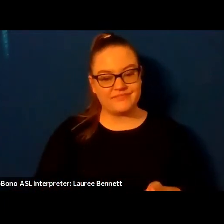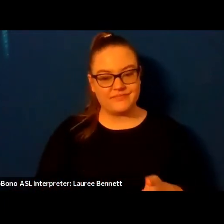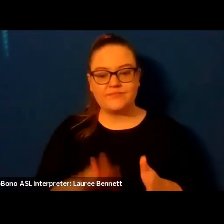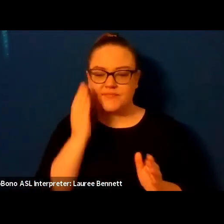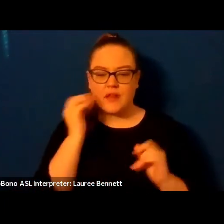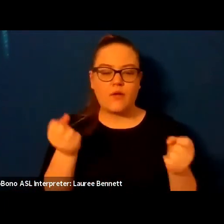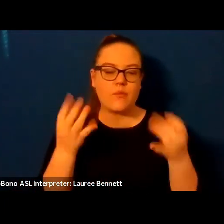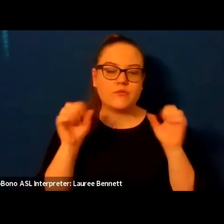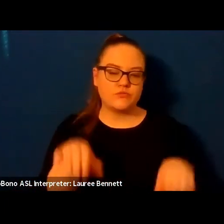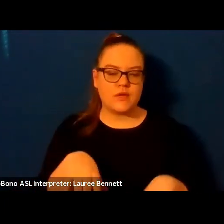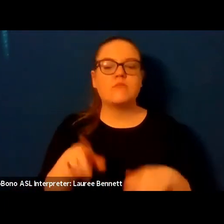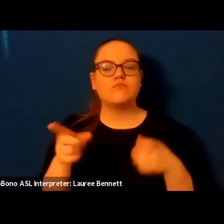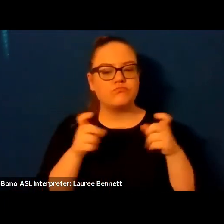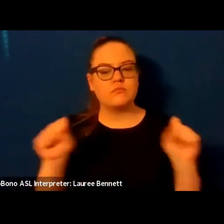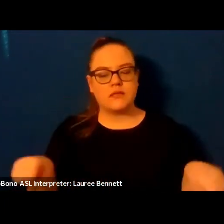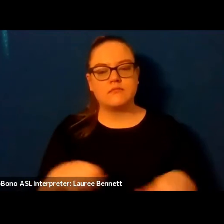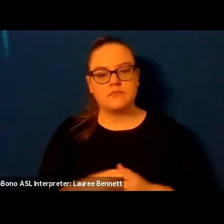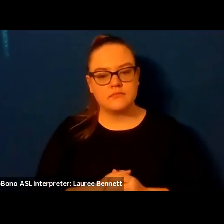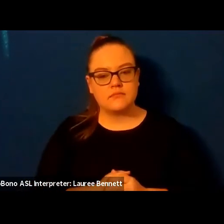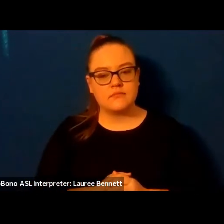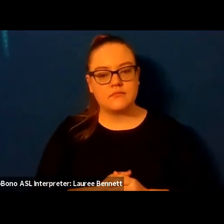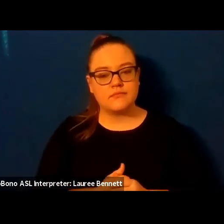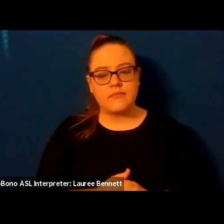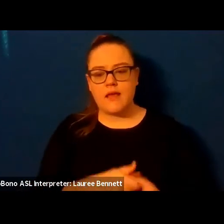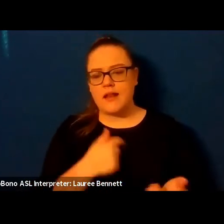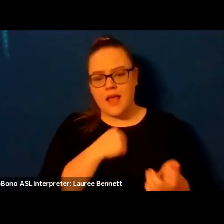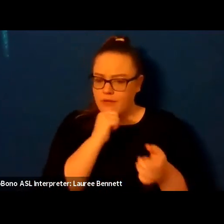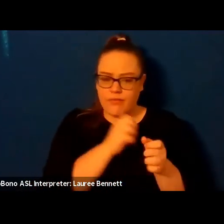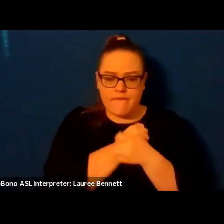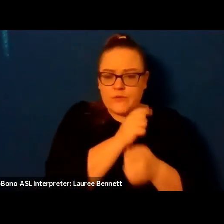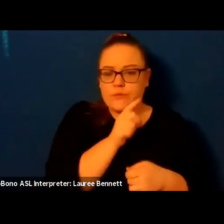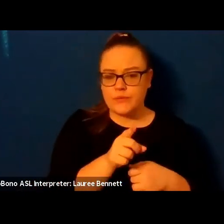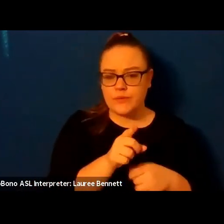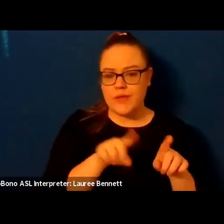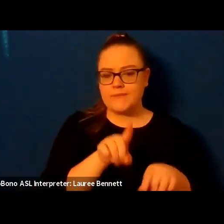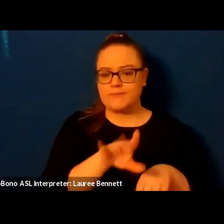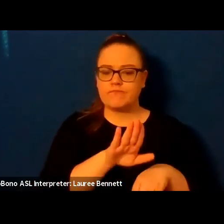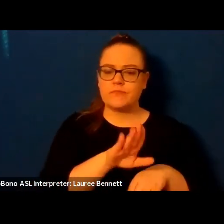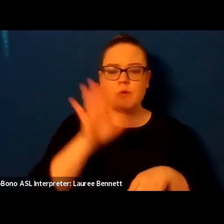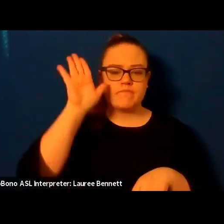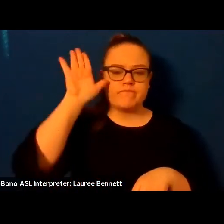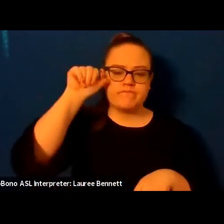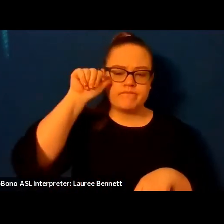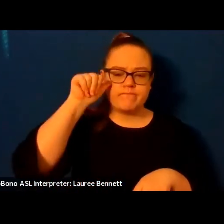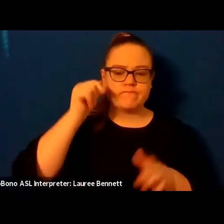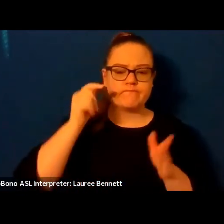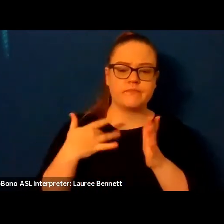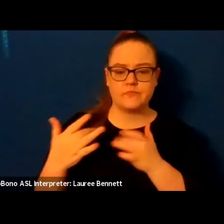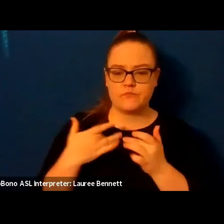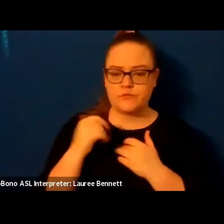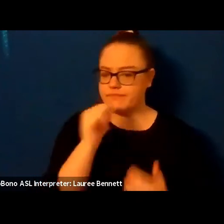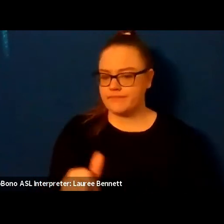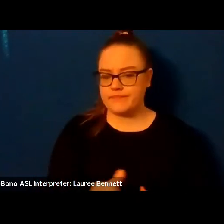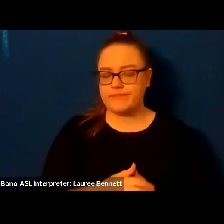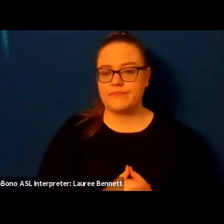and i have come to love not you but your refusal to be consumed i push you